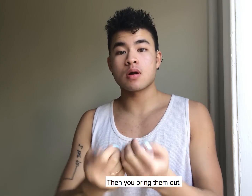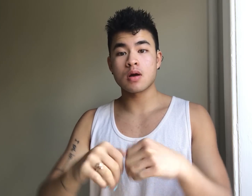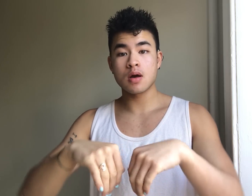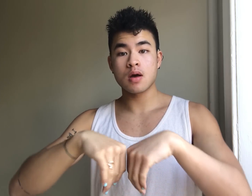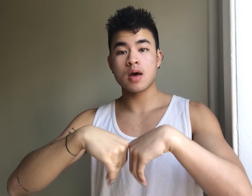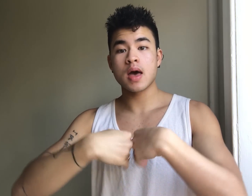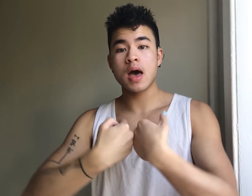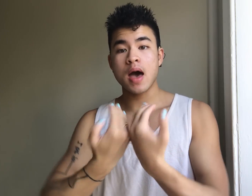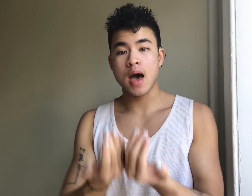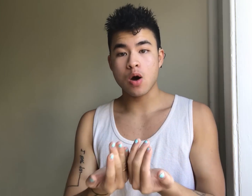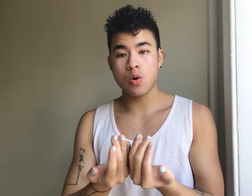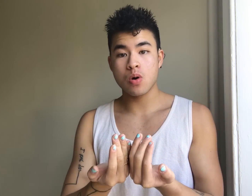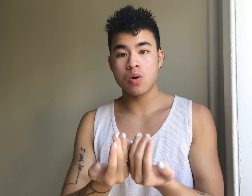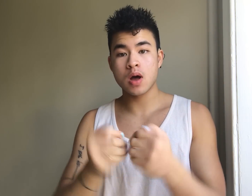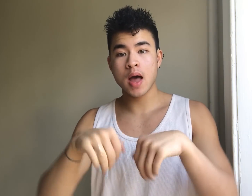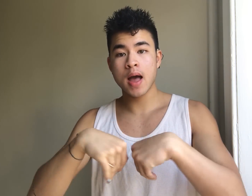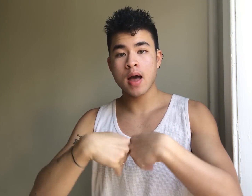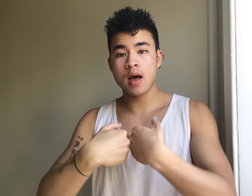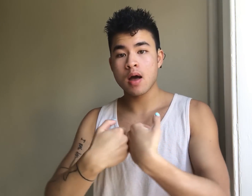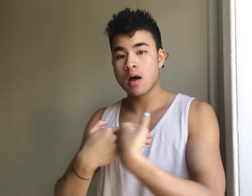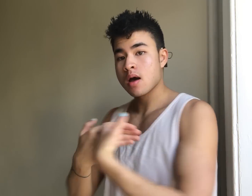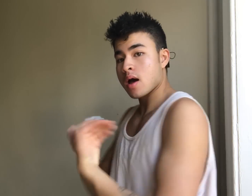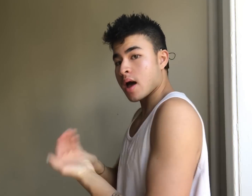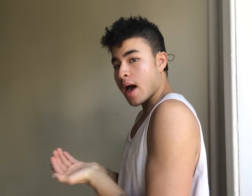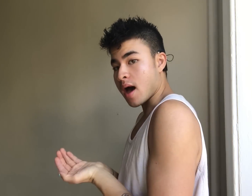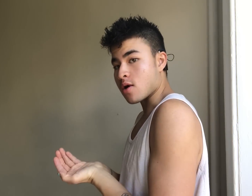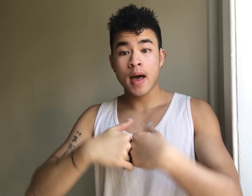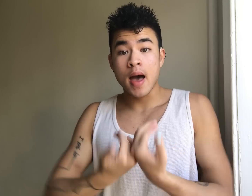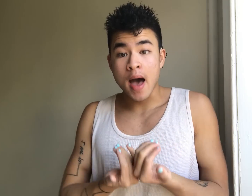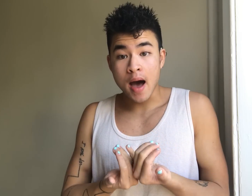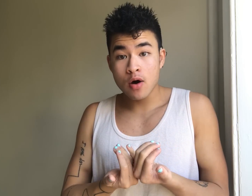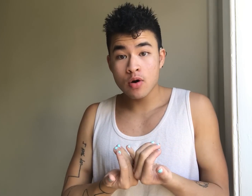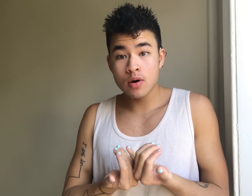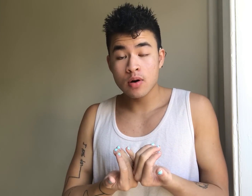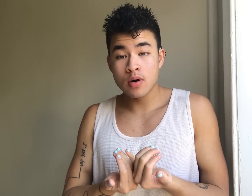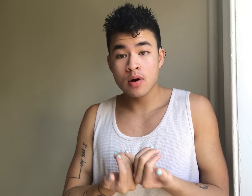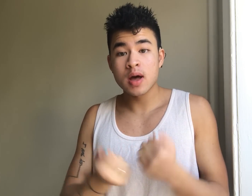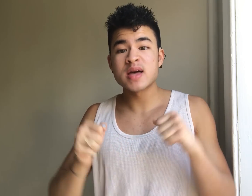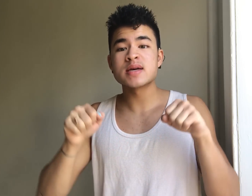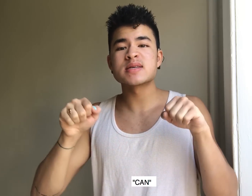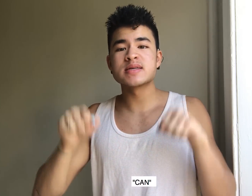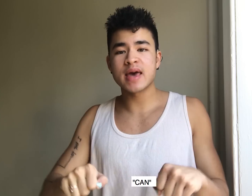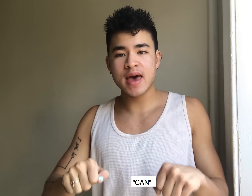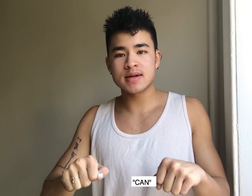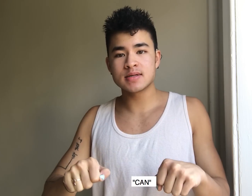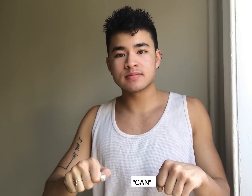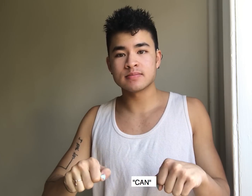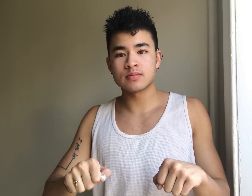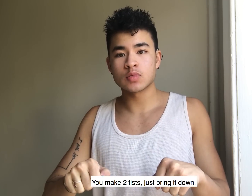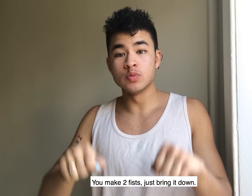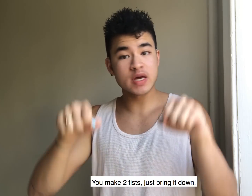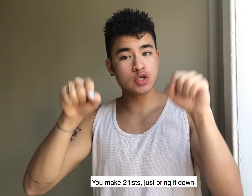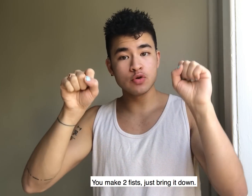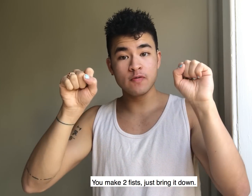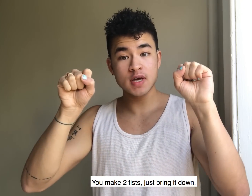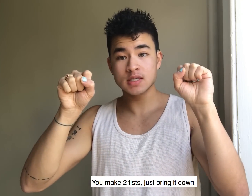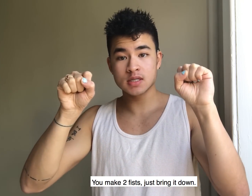how how how can you make two fists